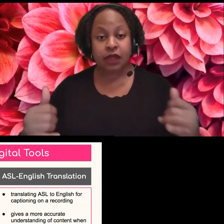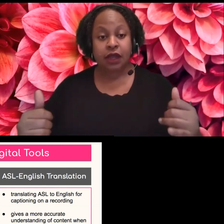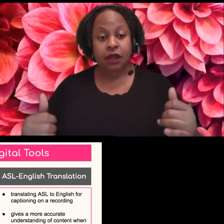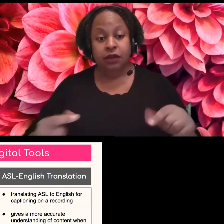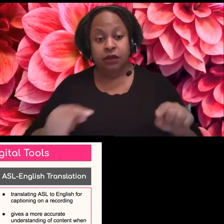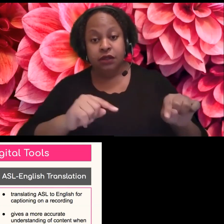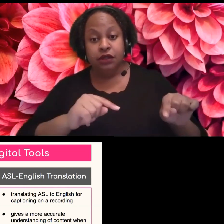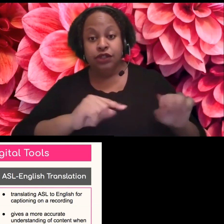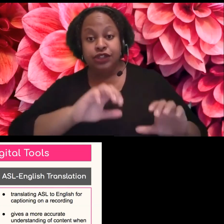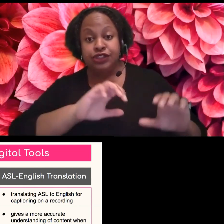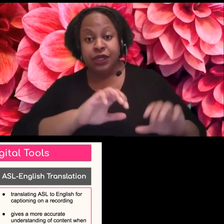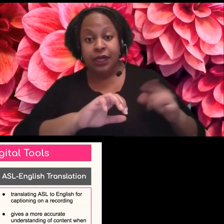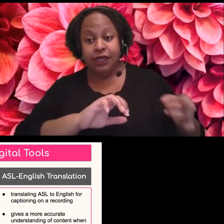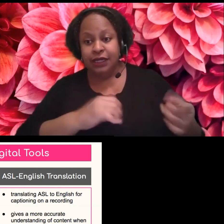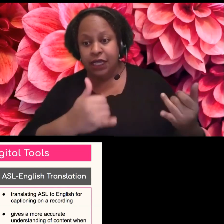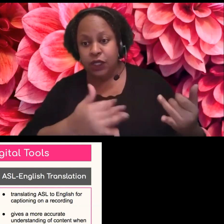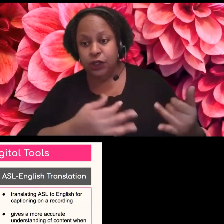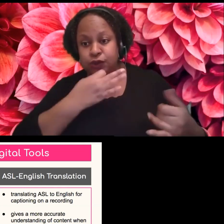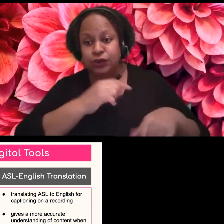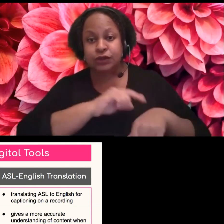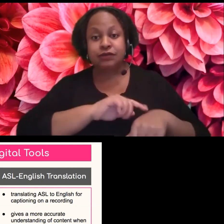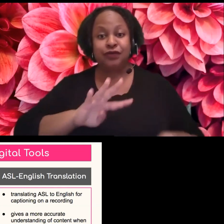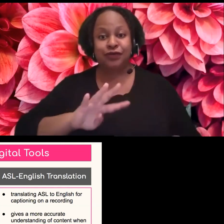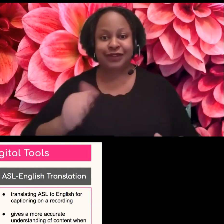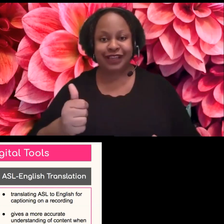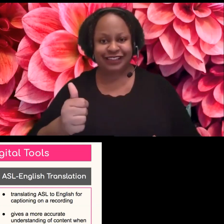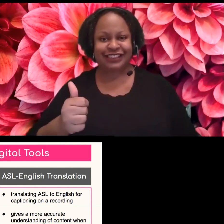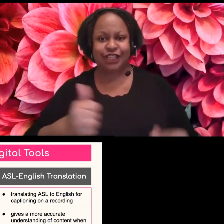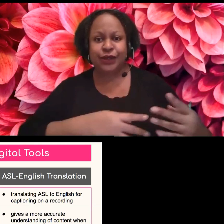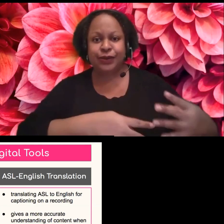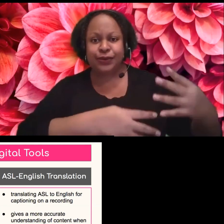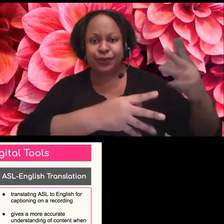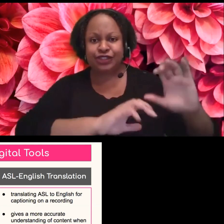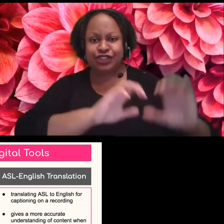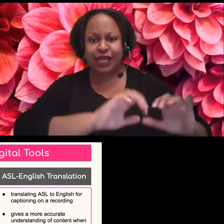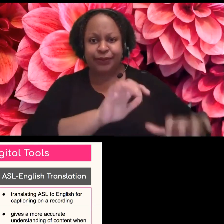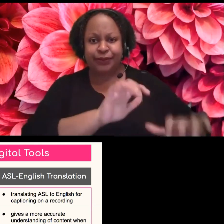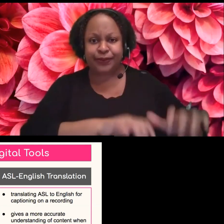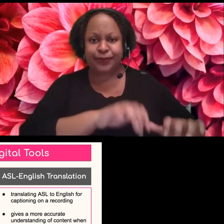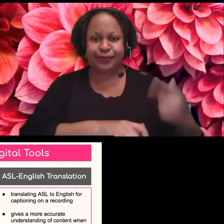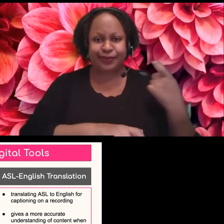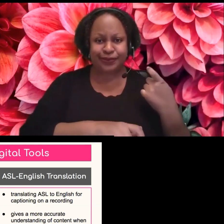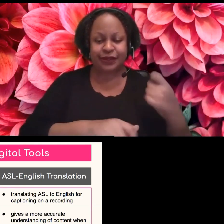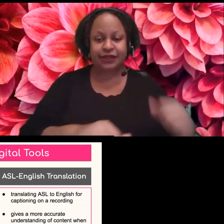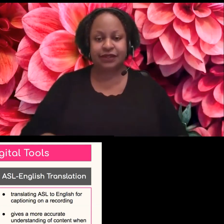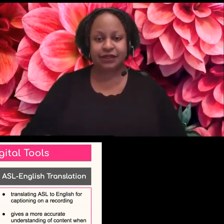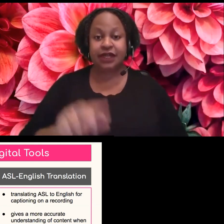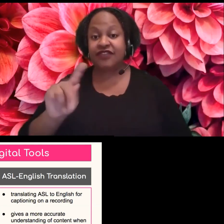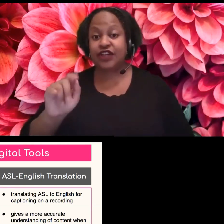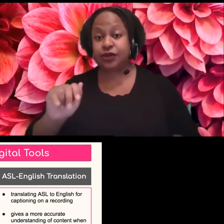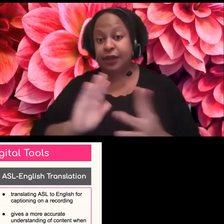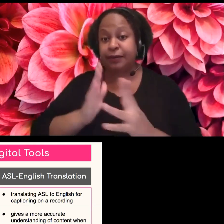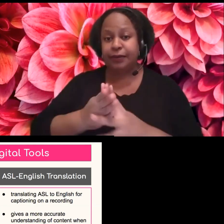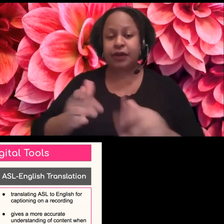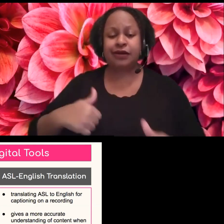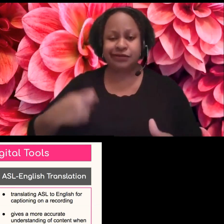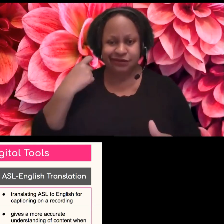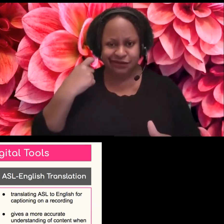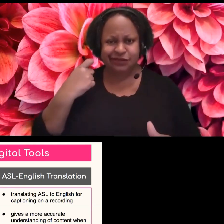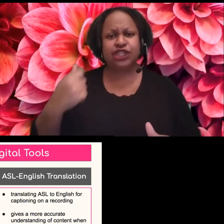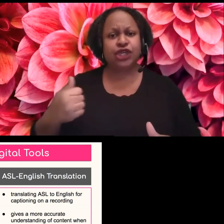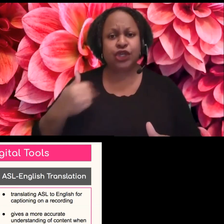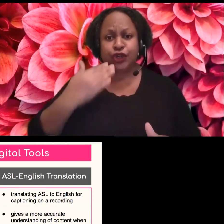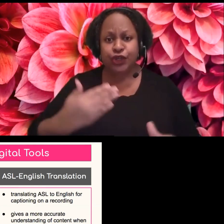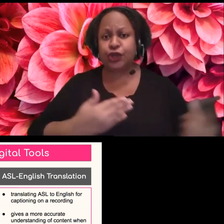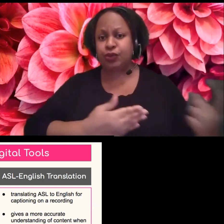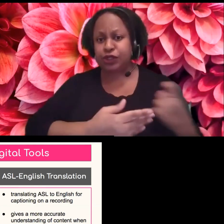I see a lot happened. Jack, this is what I was thinking. We had a few good questions